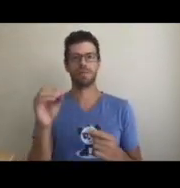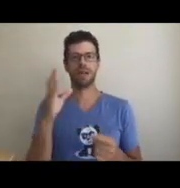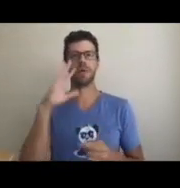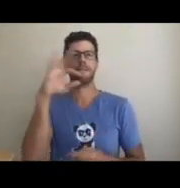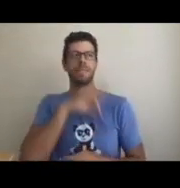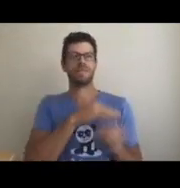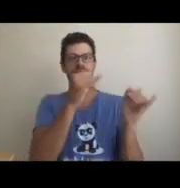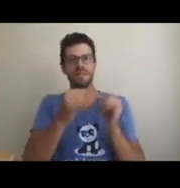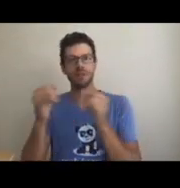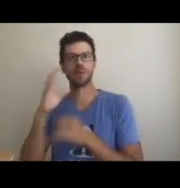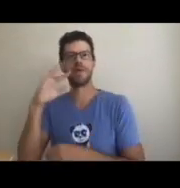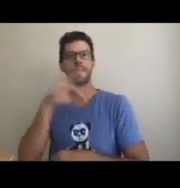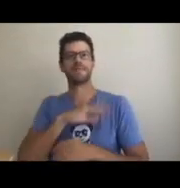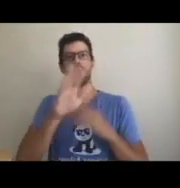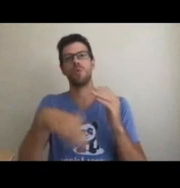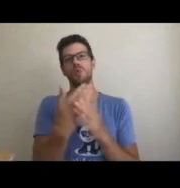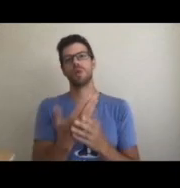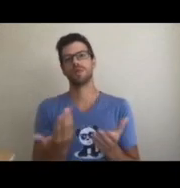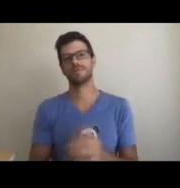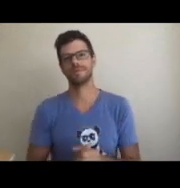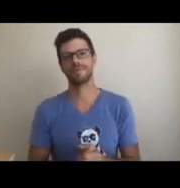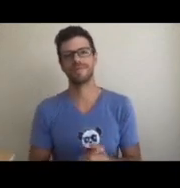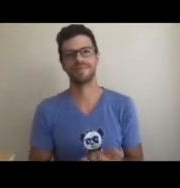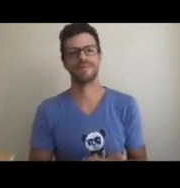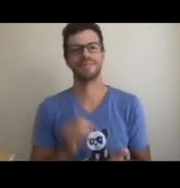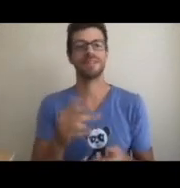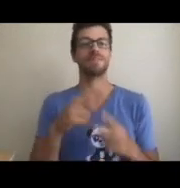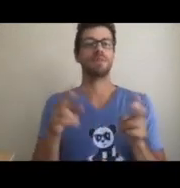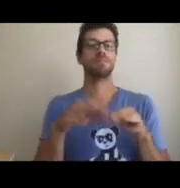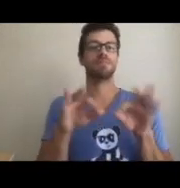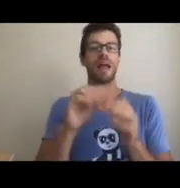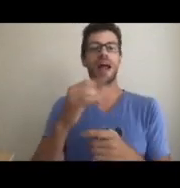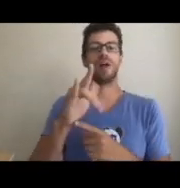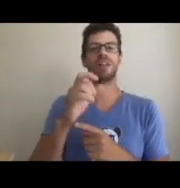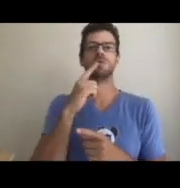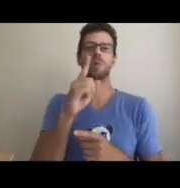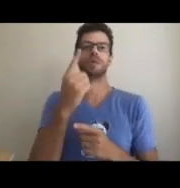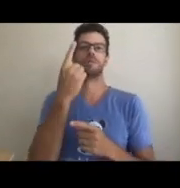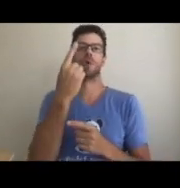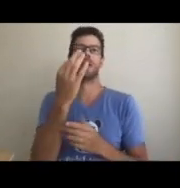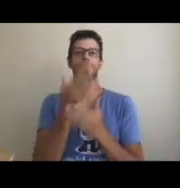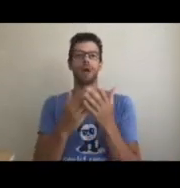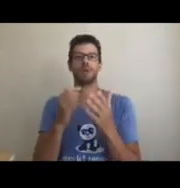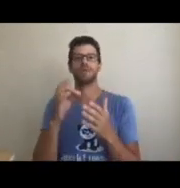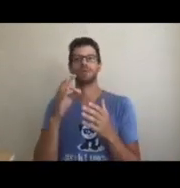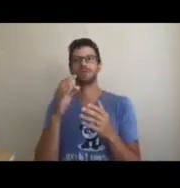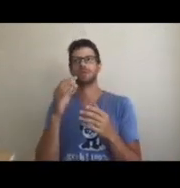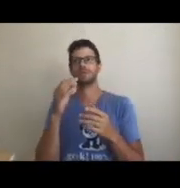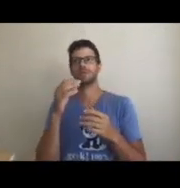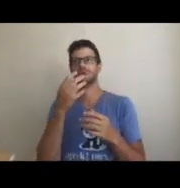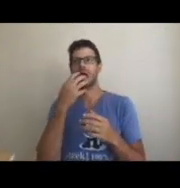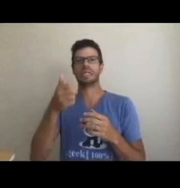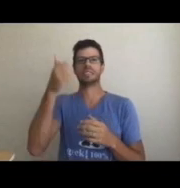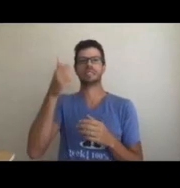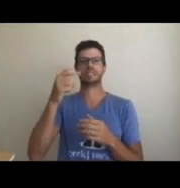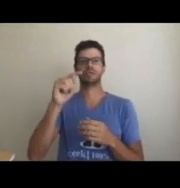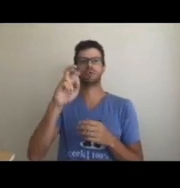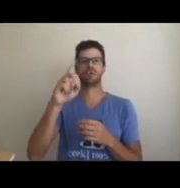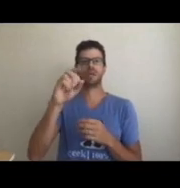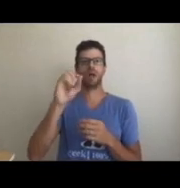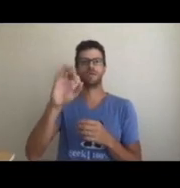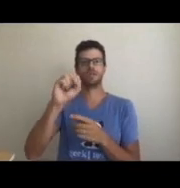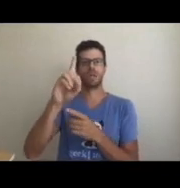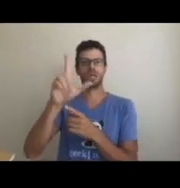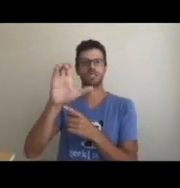wants. You see how the incremental steps and requirements identified along the way delivered towards the idea. Every step will benefit the